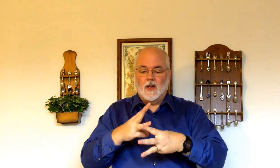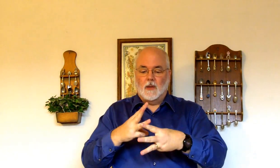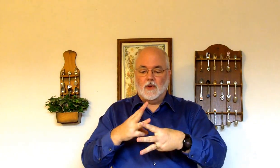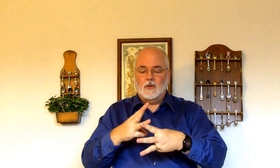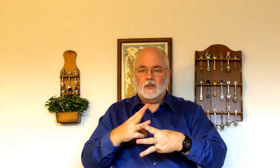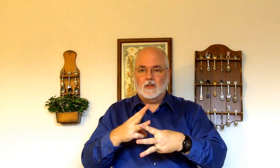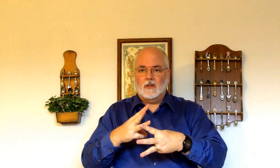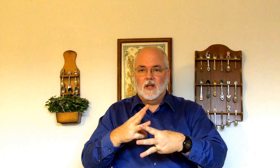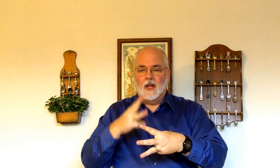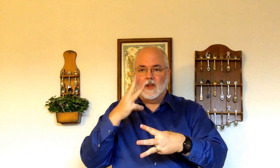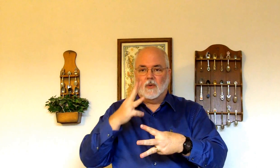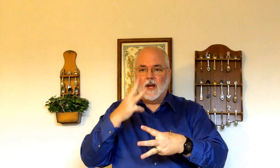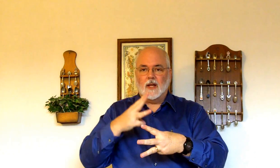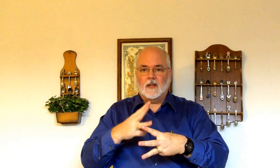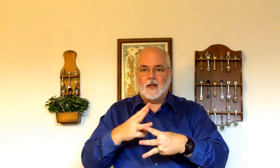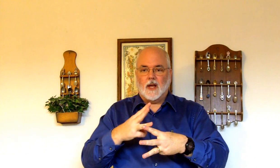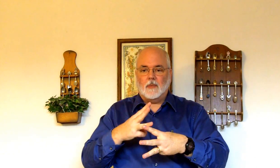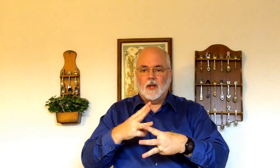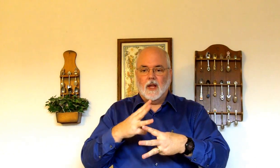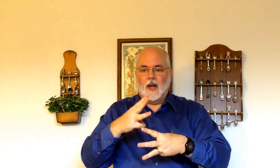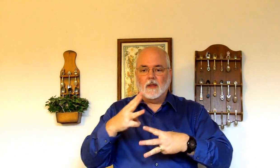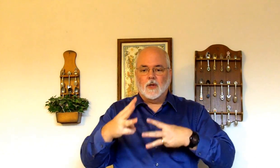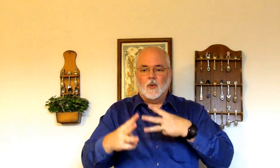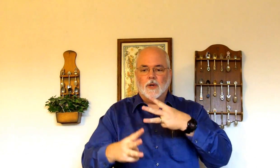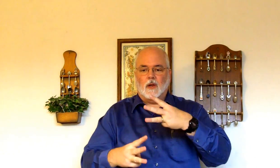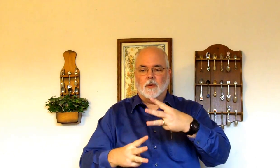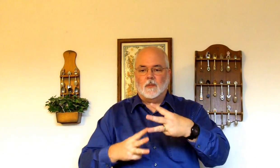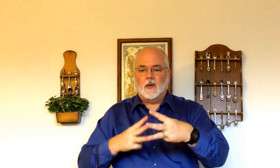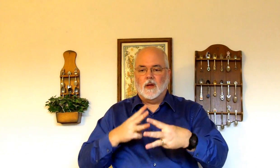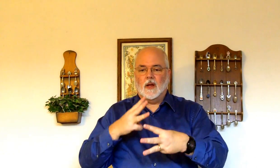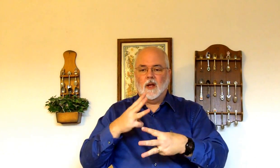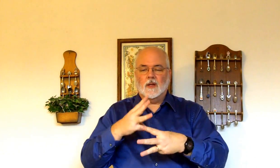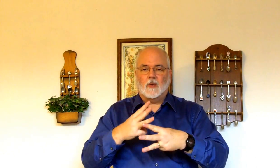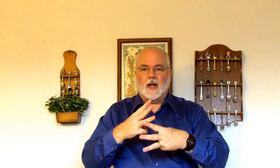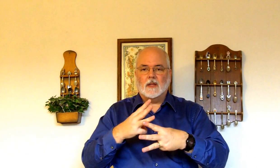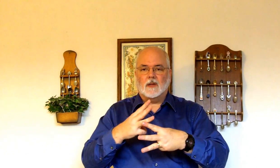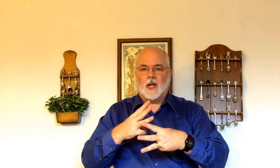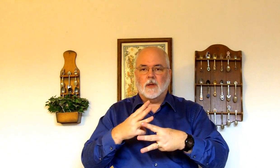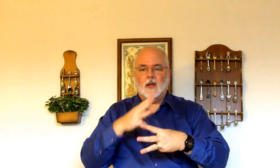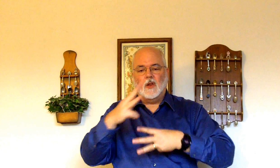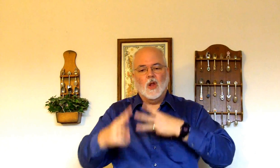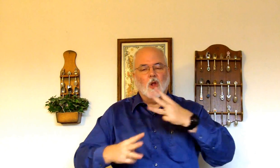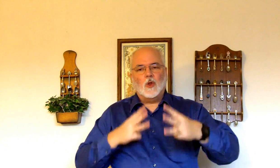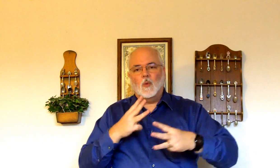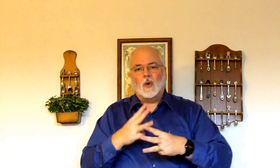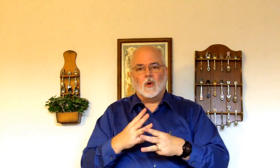W's. The right hand's on top. And then twiddle them. Until the right hand's on top again. The world.